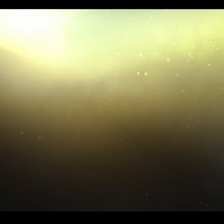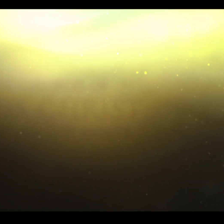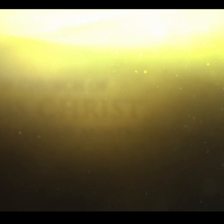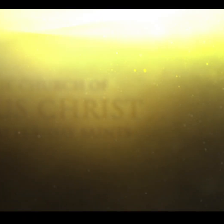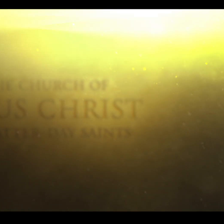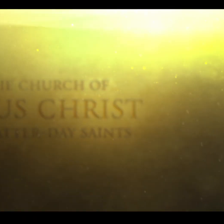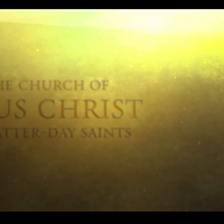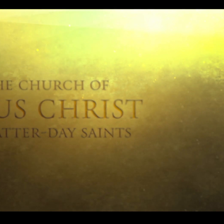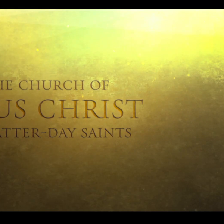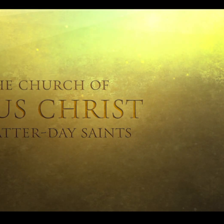This is charity The Lord